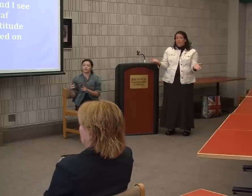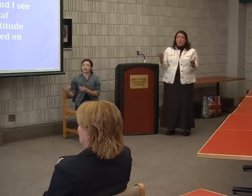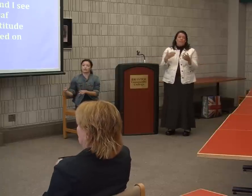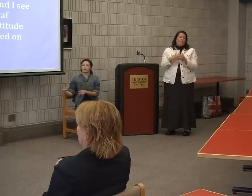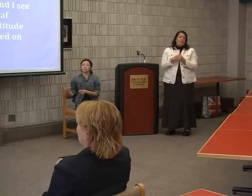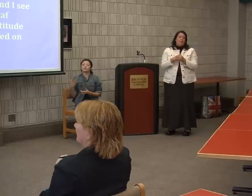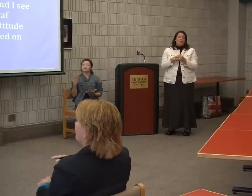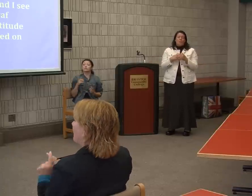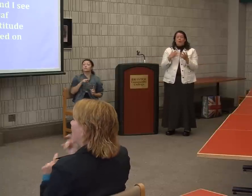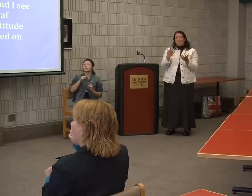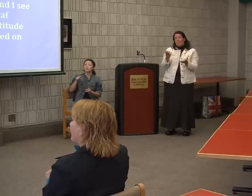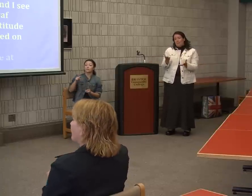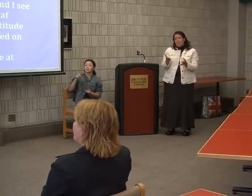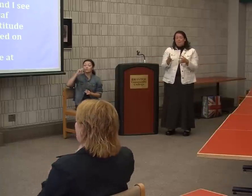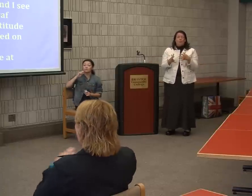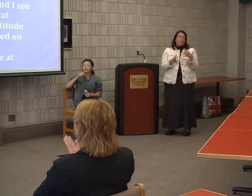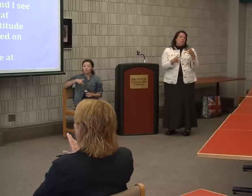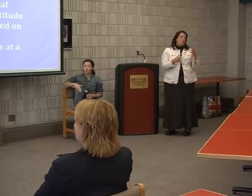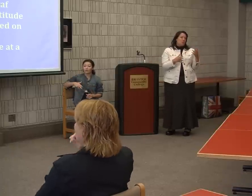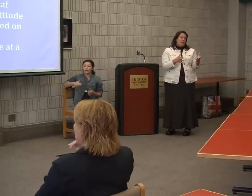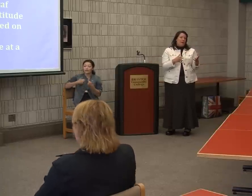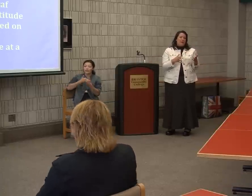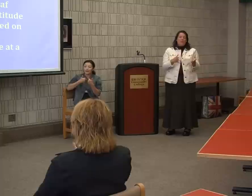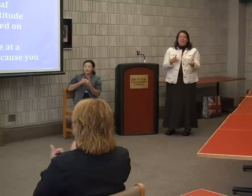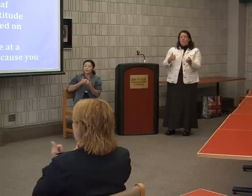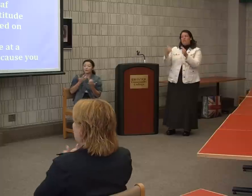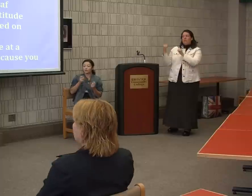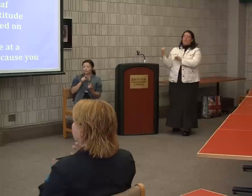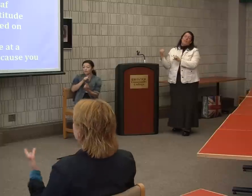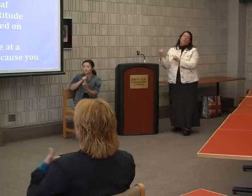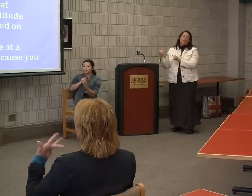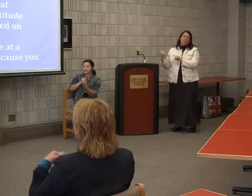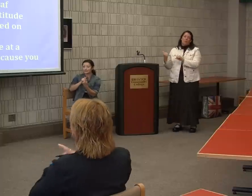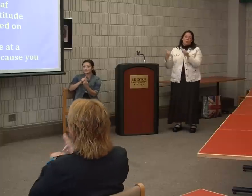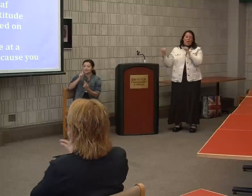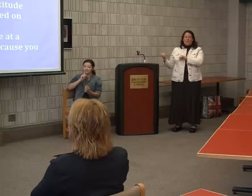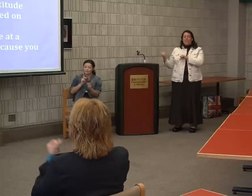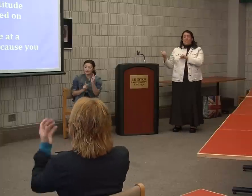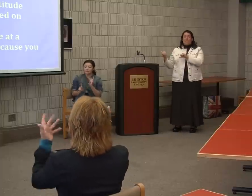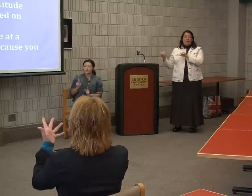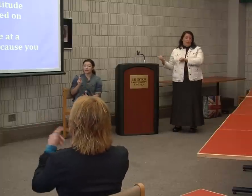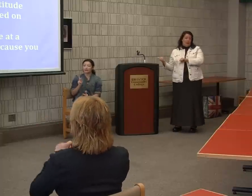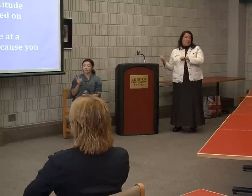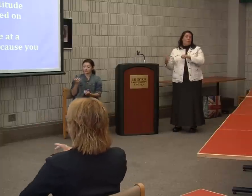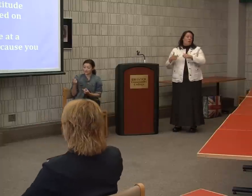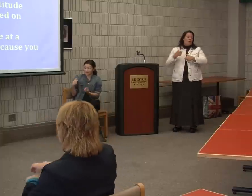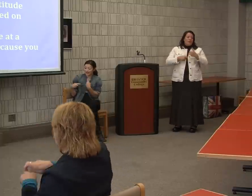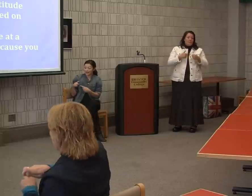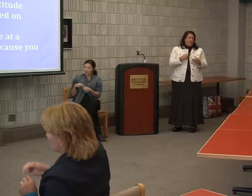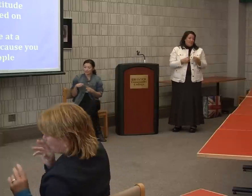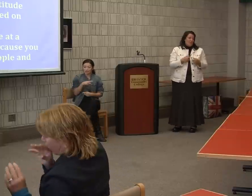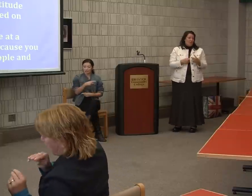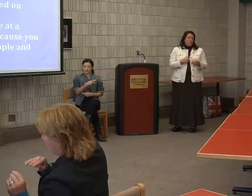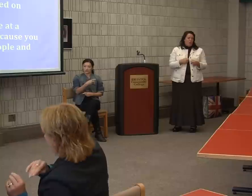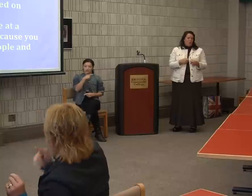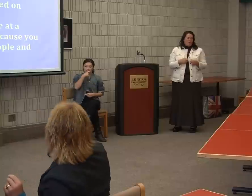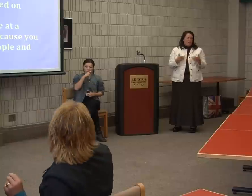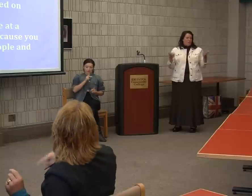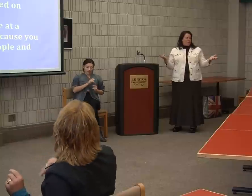bowling game because you want to meet deaf people and use your sign, but you're sitting in the corner talking to your friend or texting on a phone, and then deaf